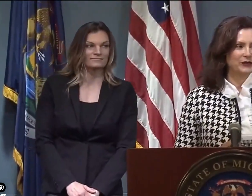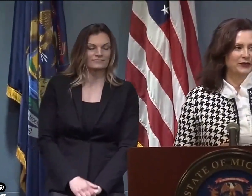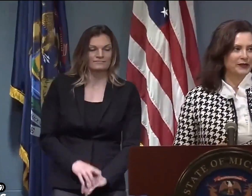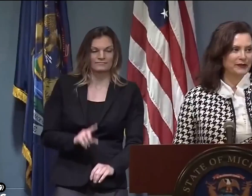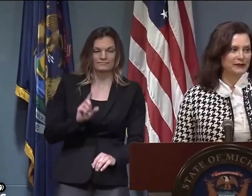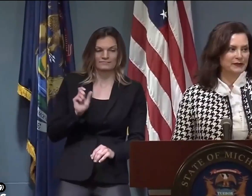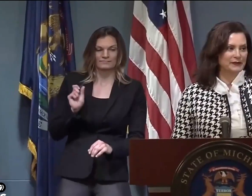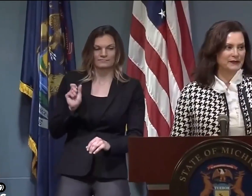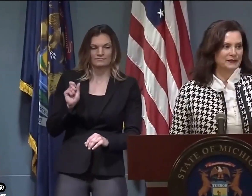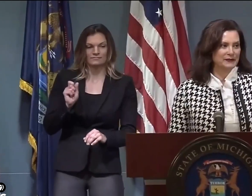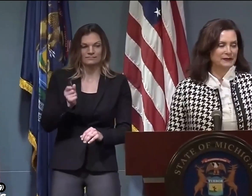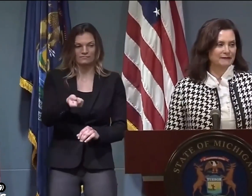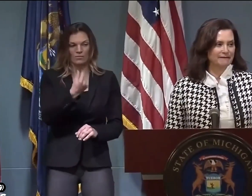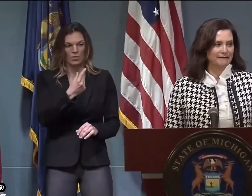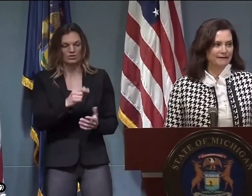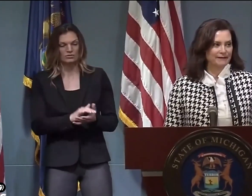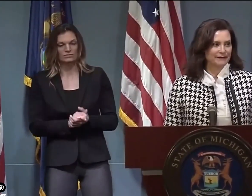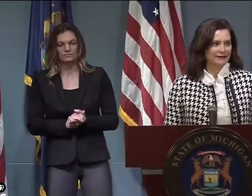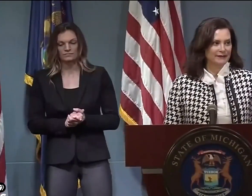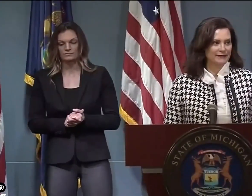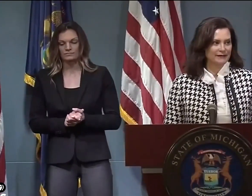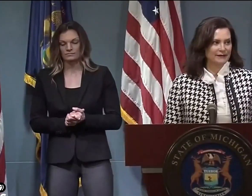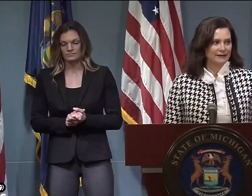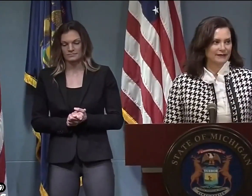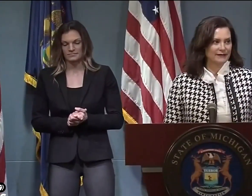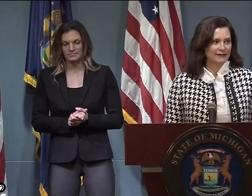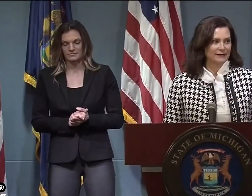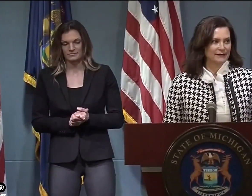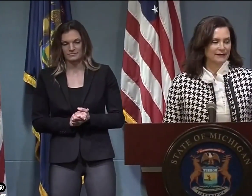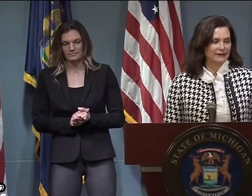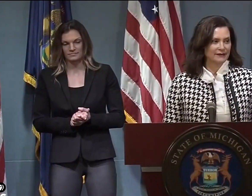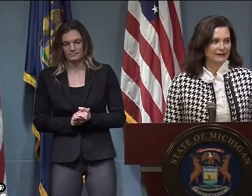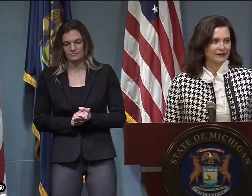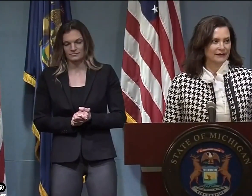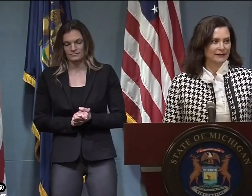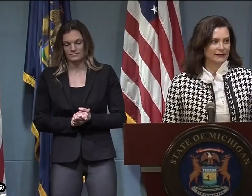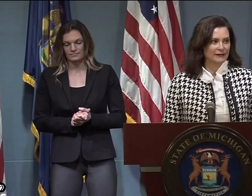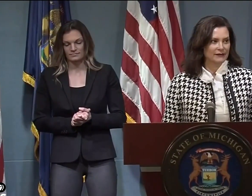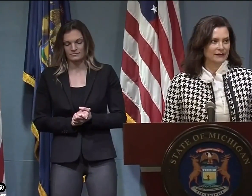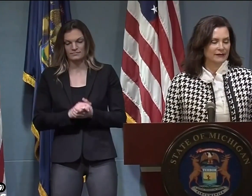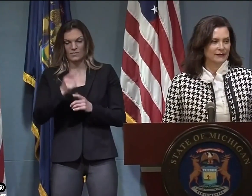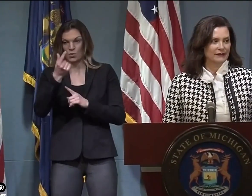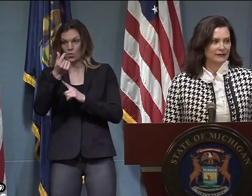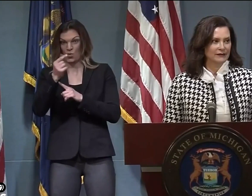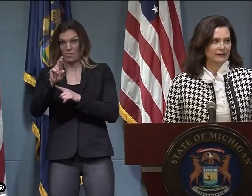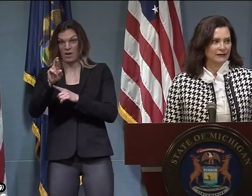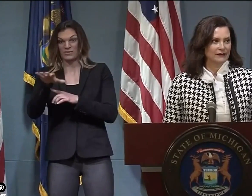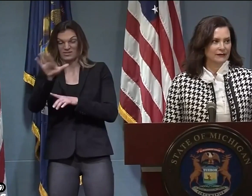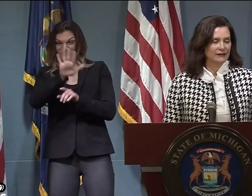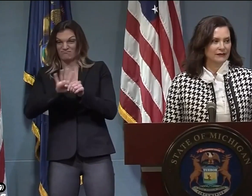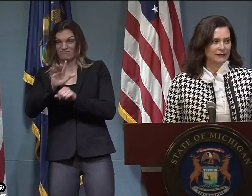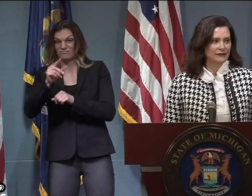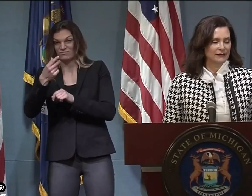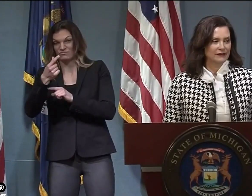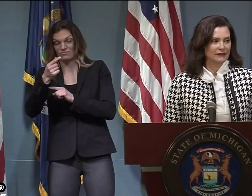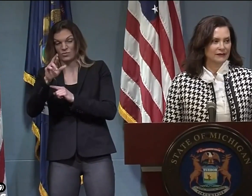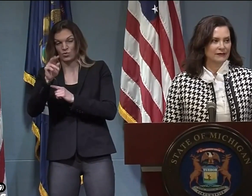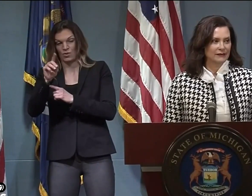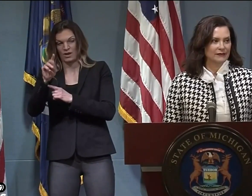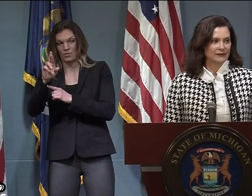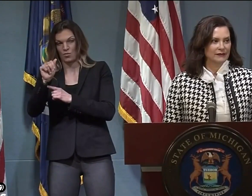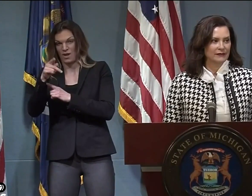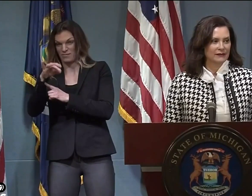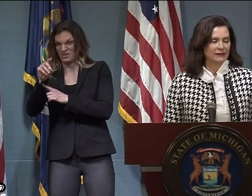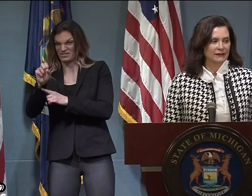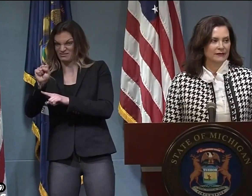I'm not sure if this is for you, Governor Whitmer, or for Dr. Khaldun, but you talked about the difference in experience in the Grand Rapids area where